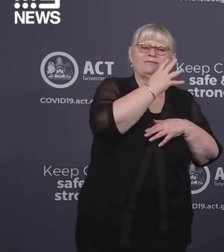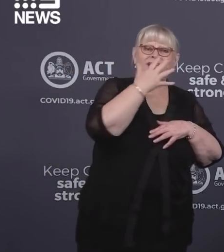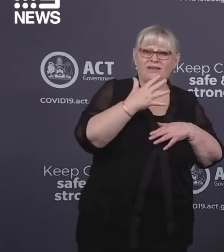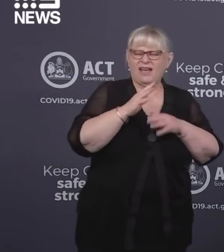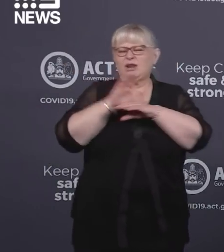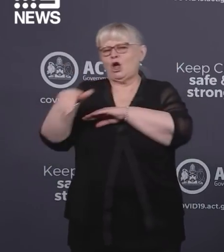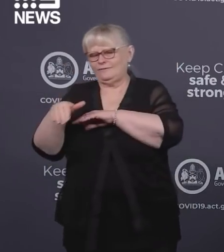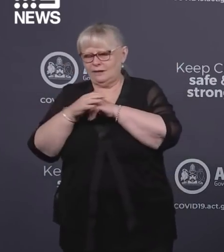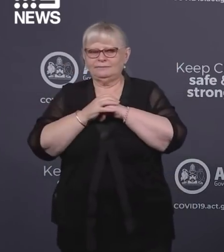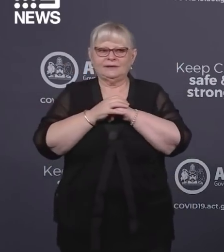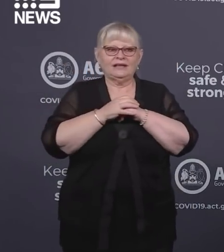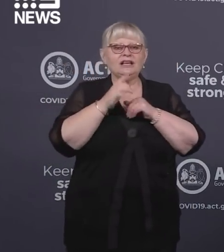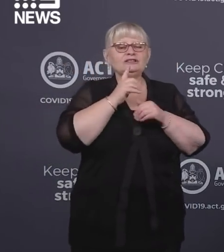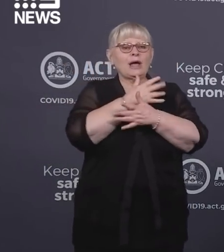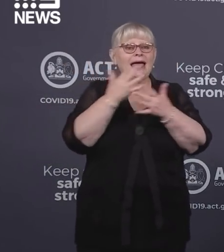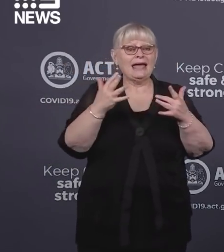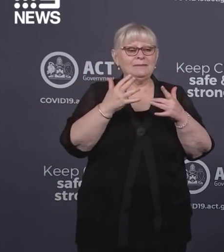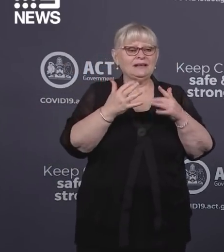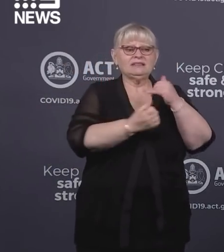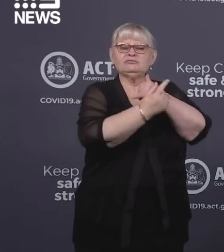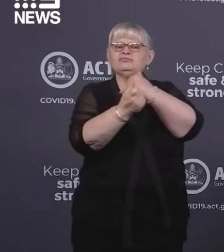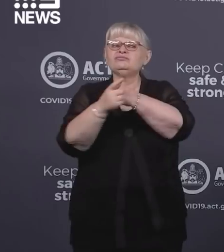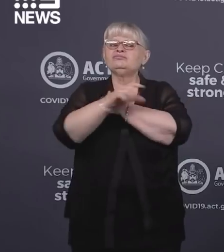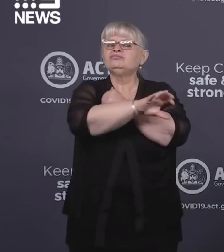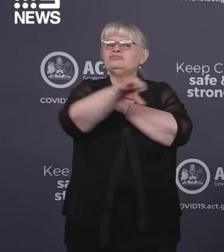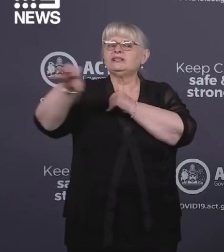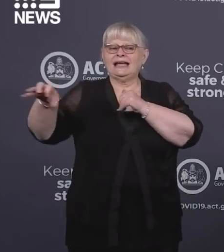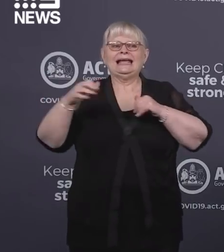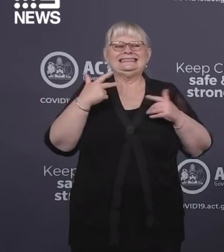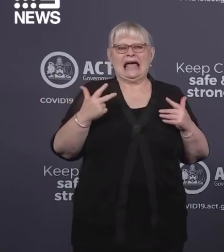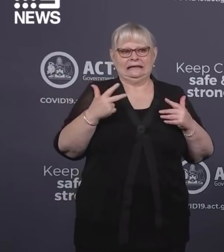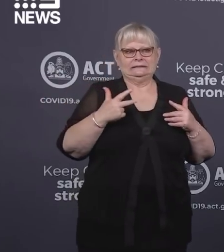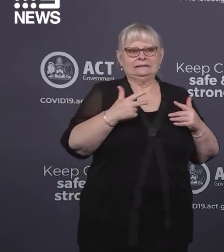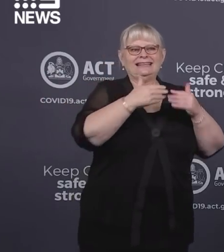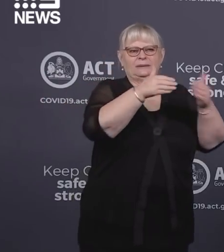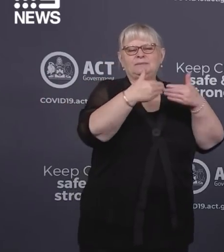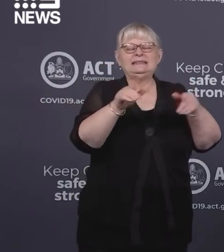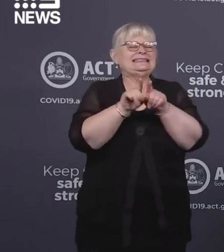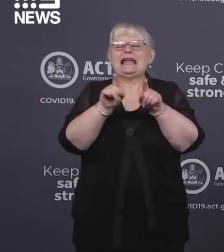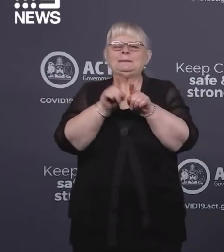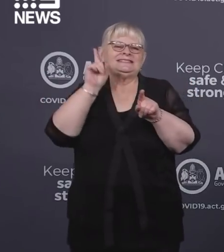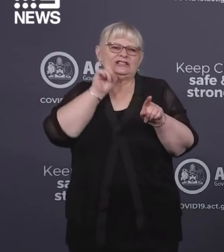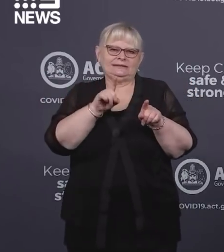years and over. The number of public sites of transmission remains at eight and are the same sites as yesterday.